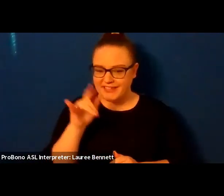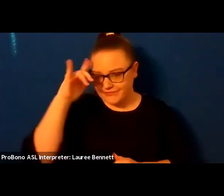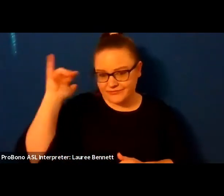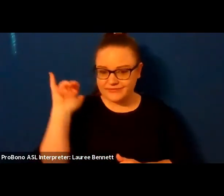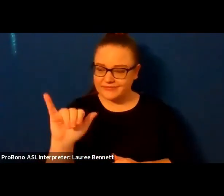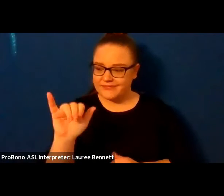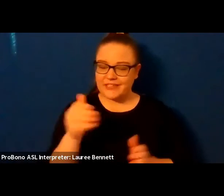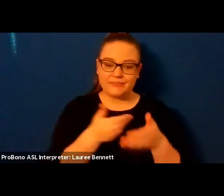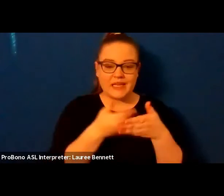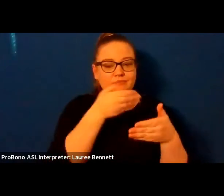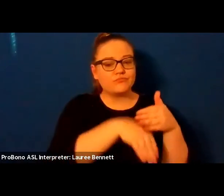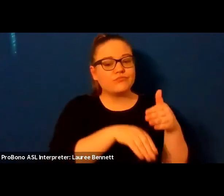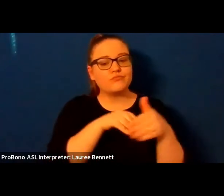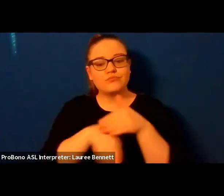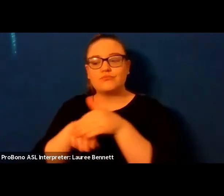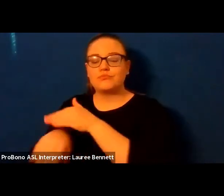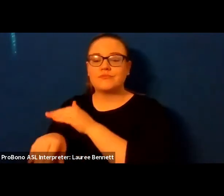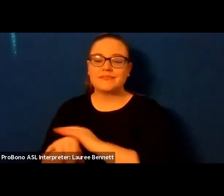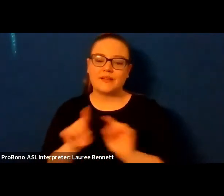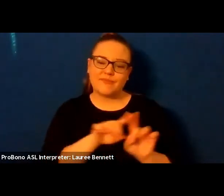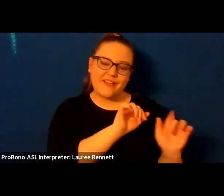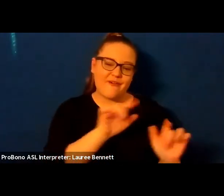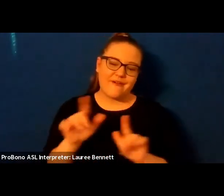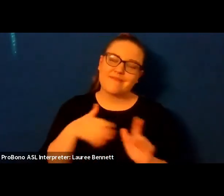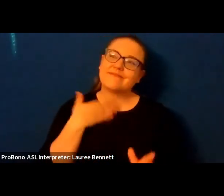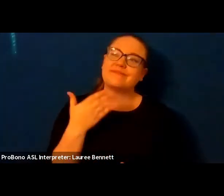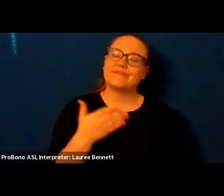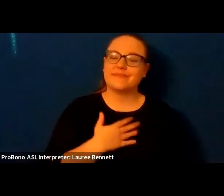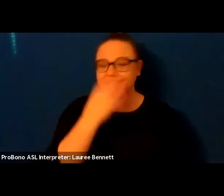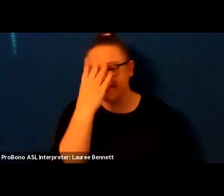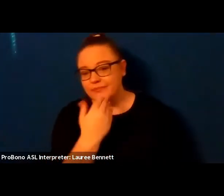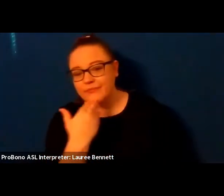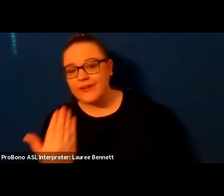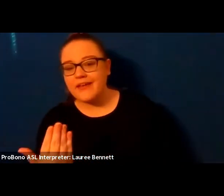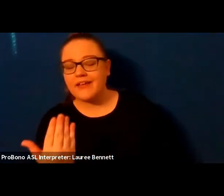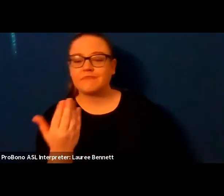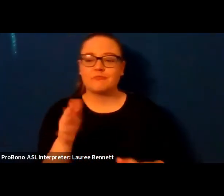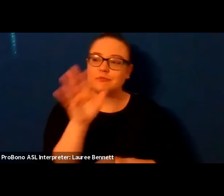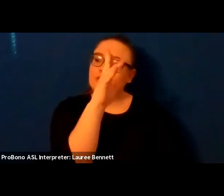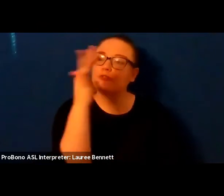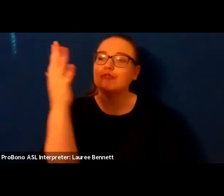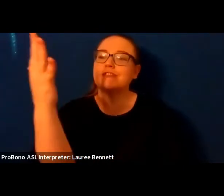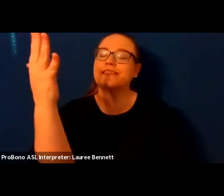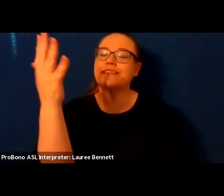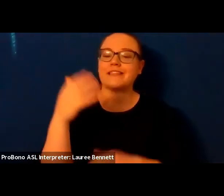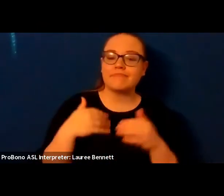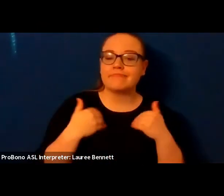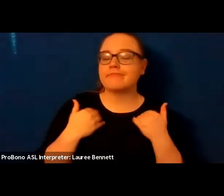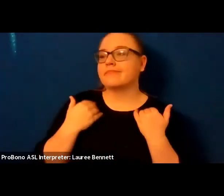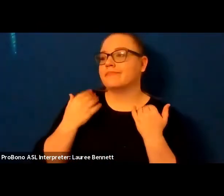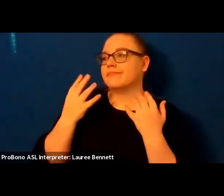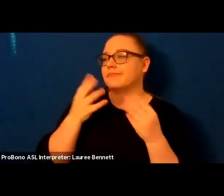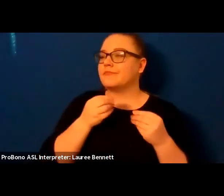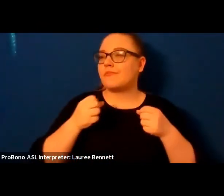are born but they're happy and good sleepers all the trees look young again they're bark lustrous deep